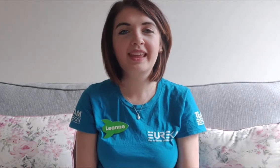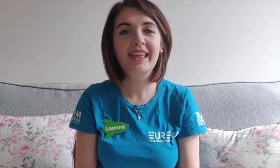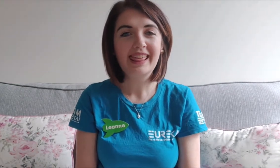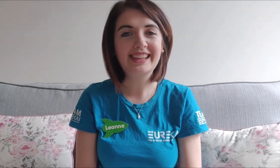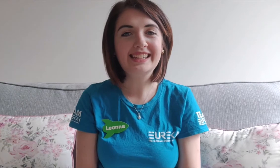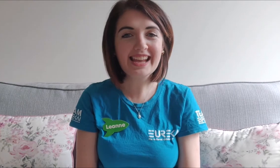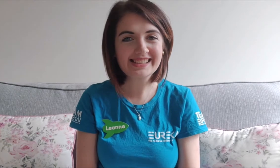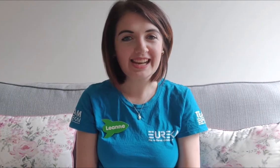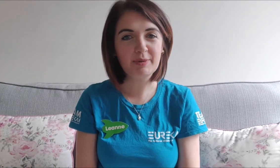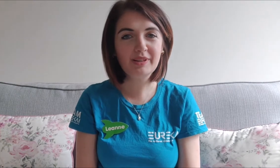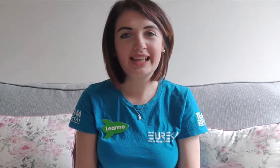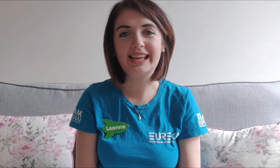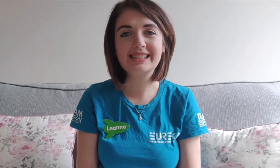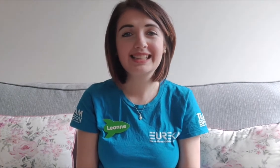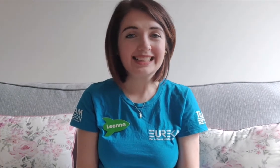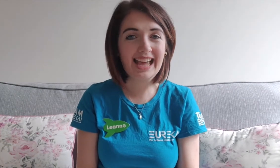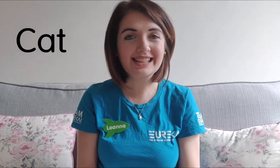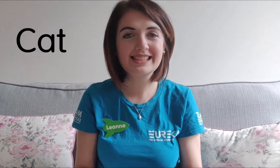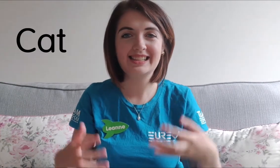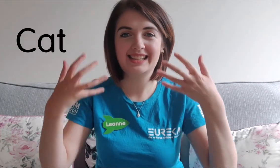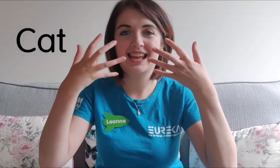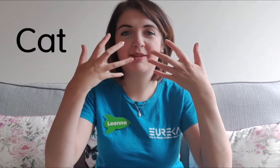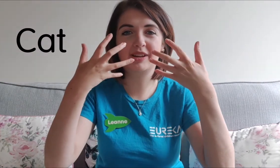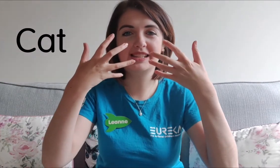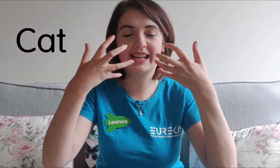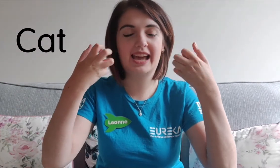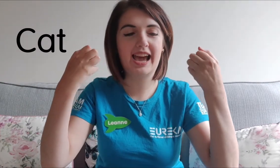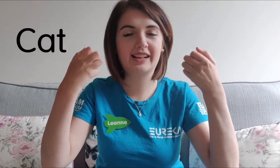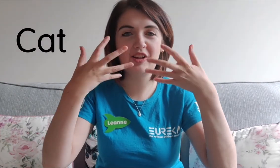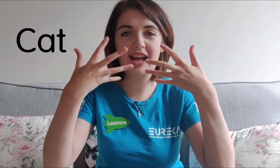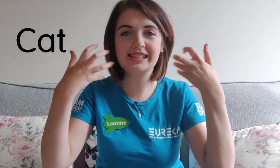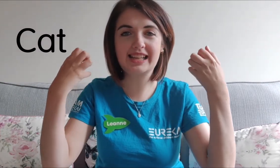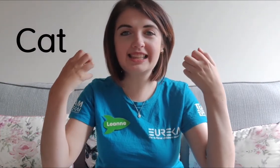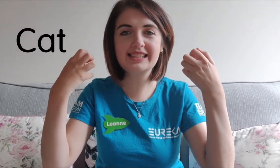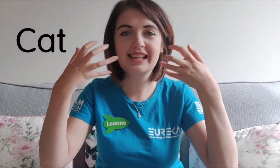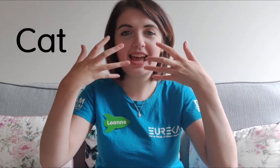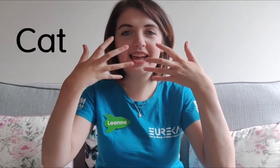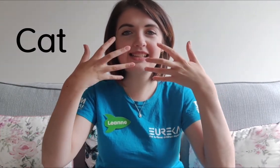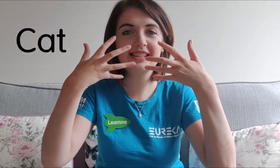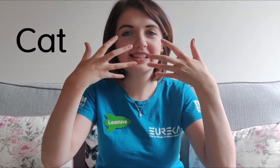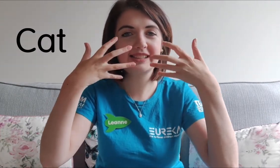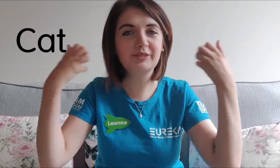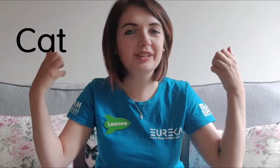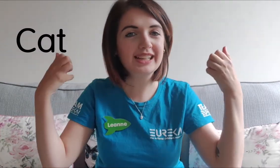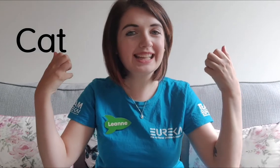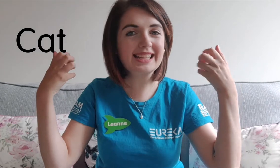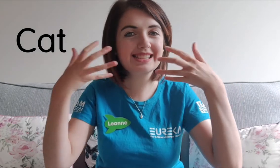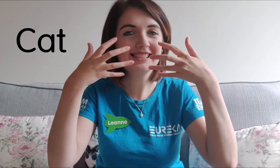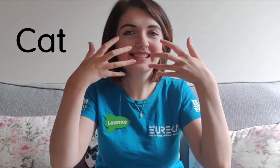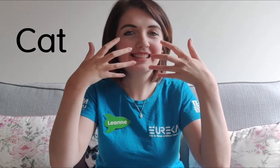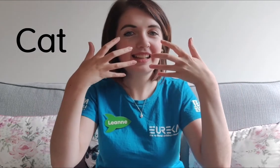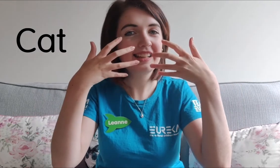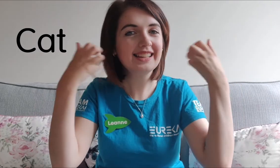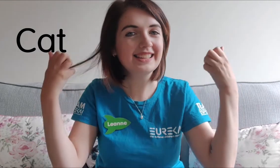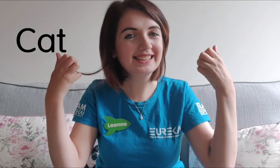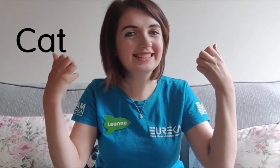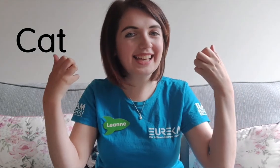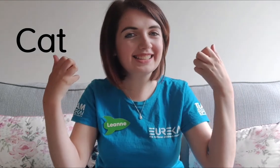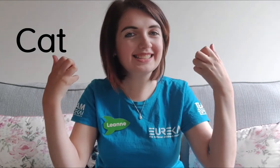The next animal is cat and we're going to take our claw hands like this and do cat cat.